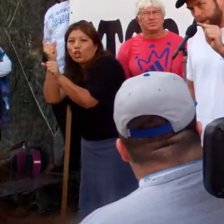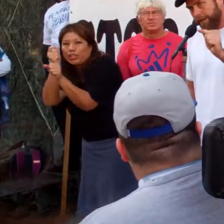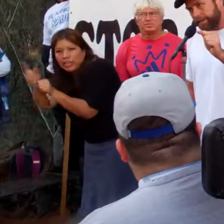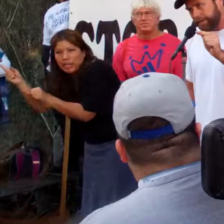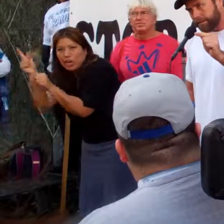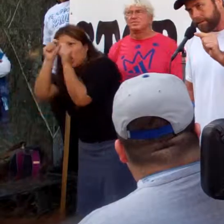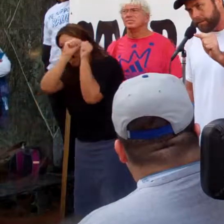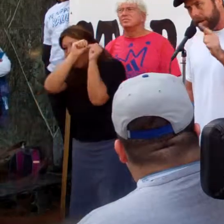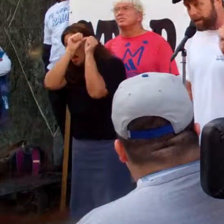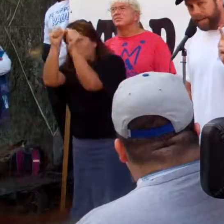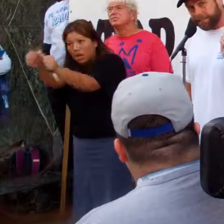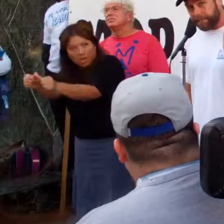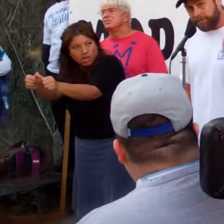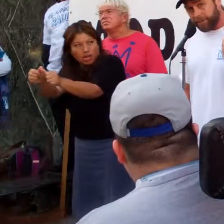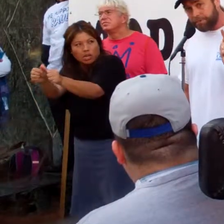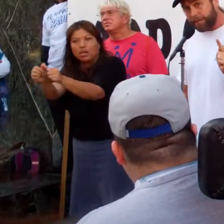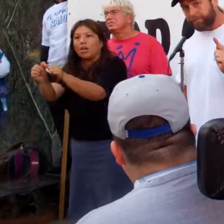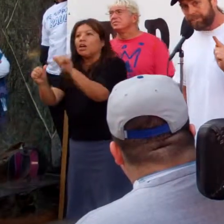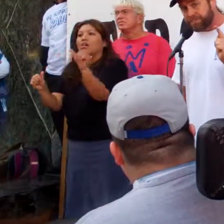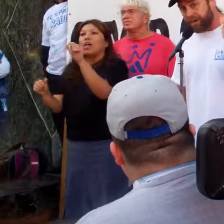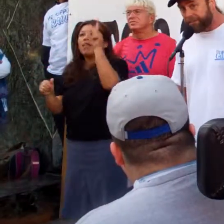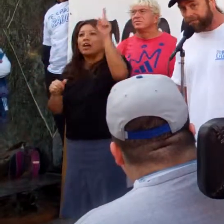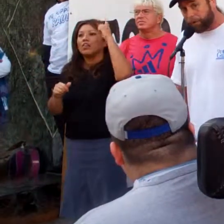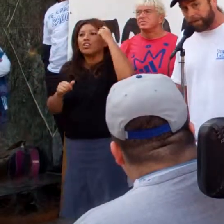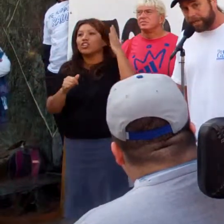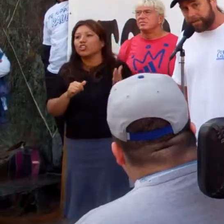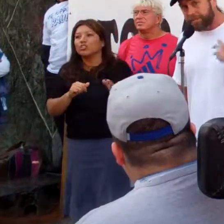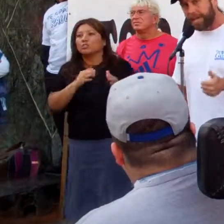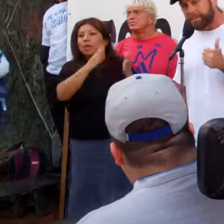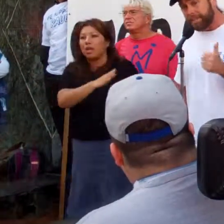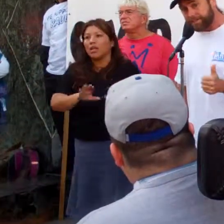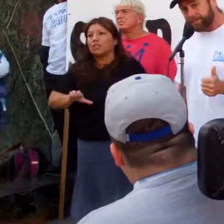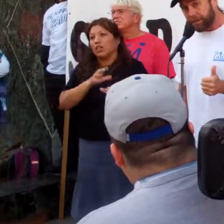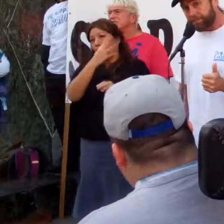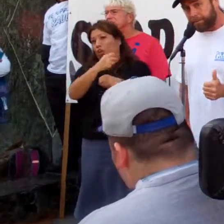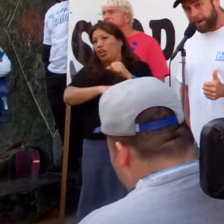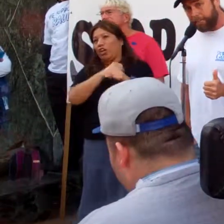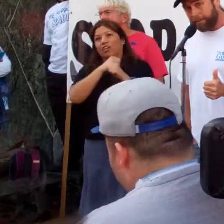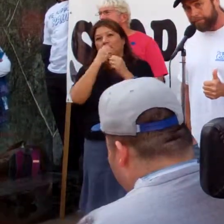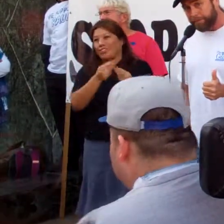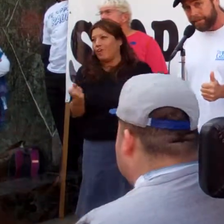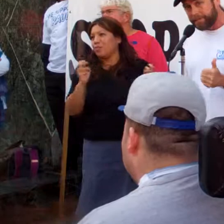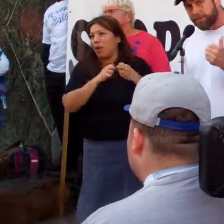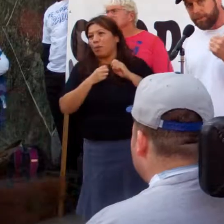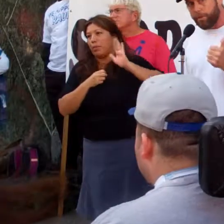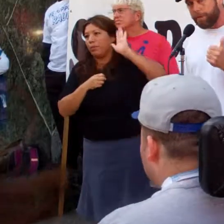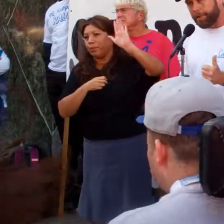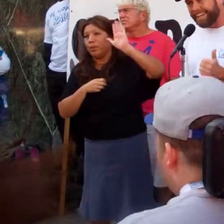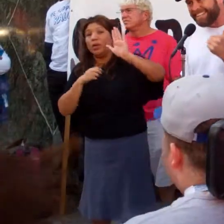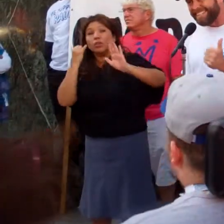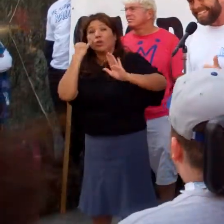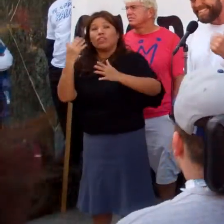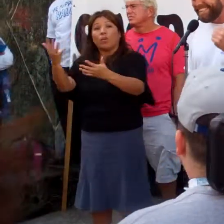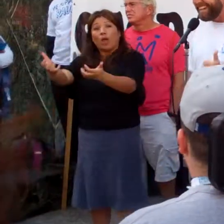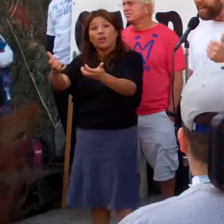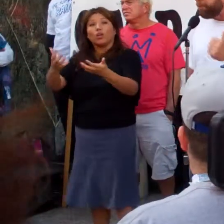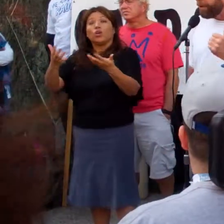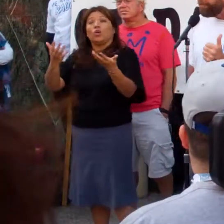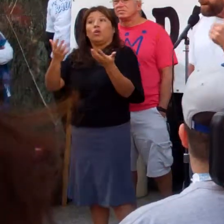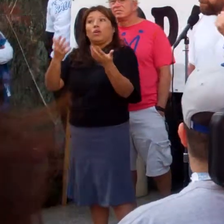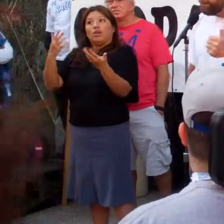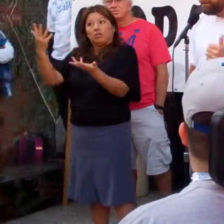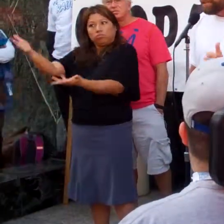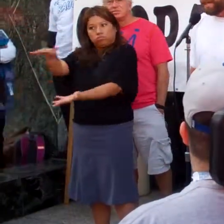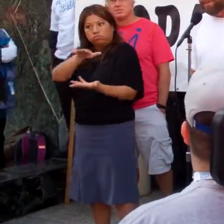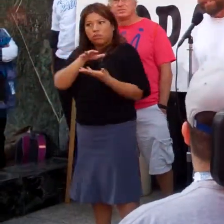ongoing, unlike the governor's plan, which is done in four years and doesn't solve the problem. So, if you want to bring in $6 to $9